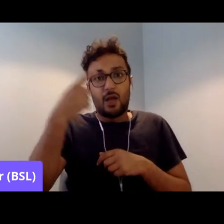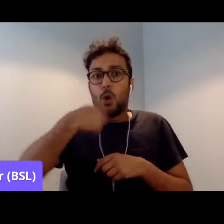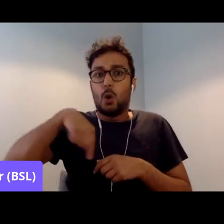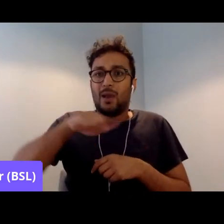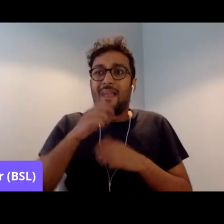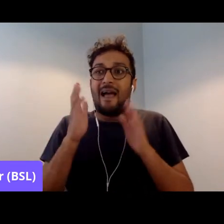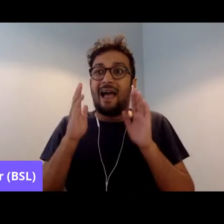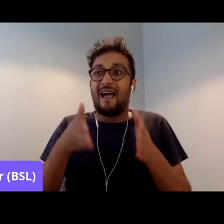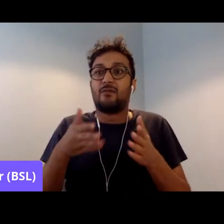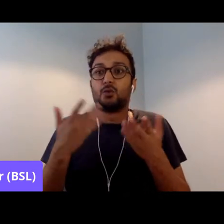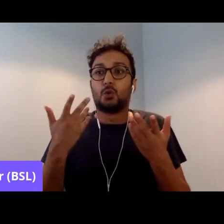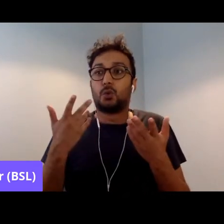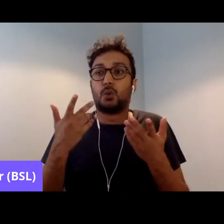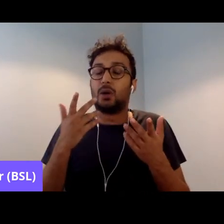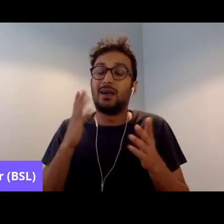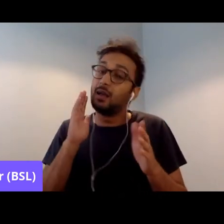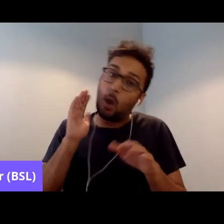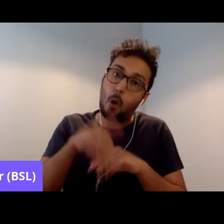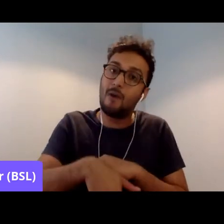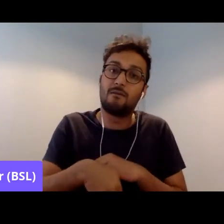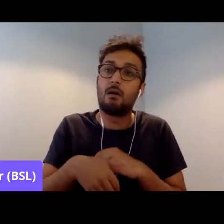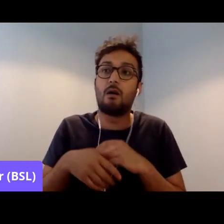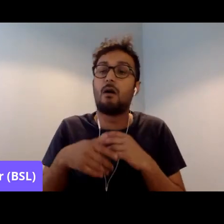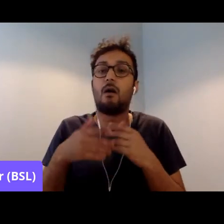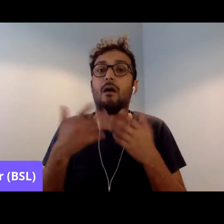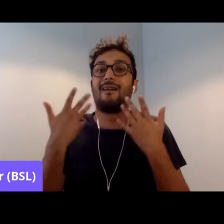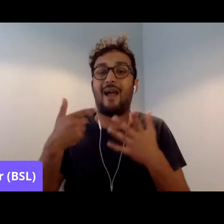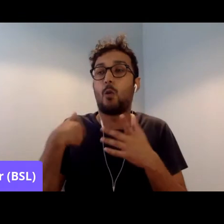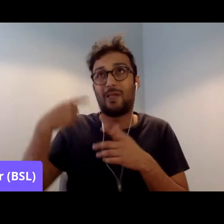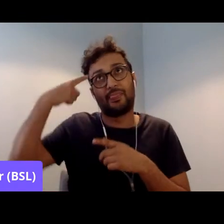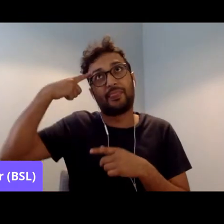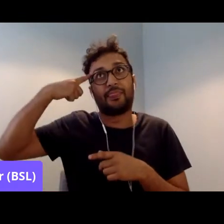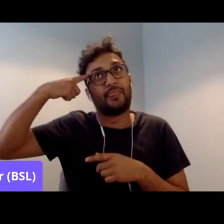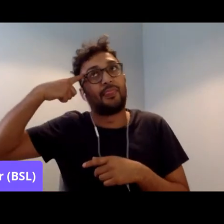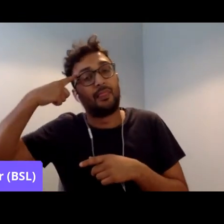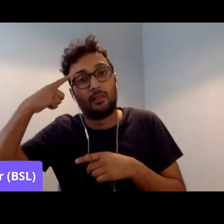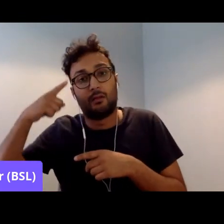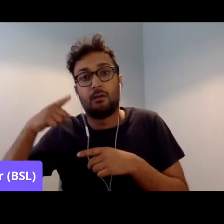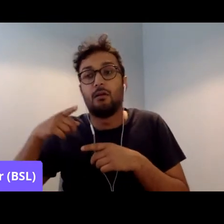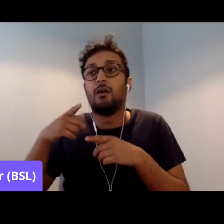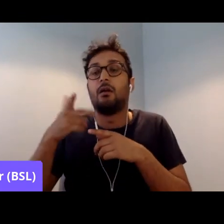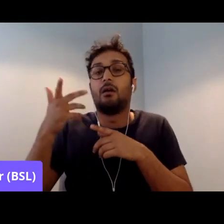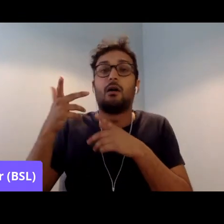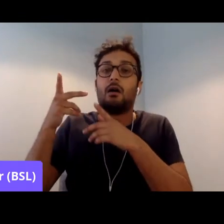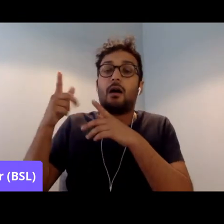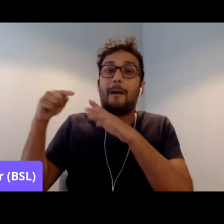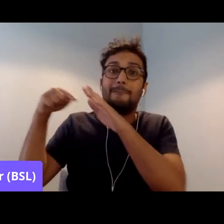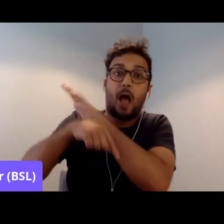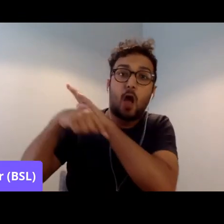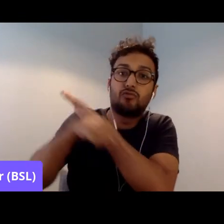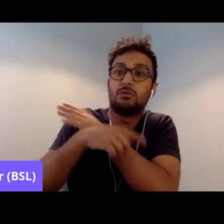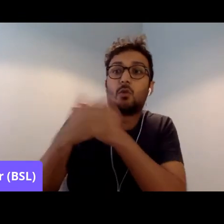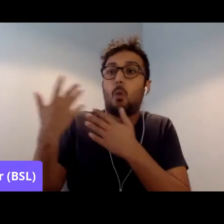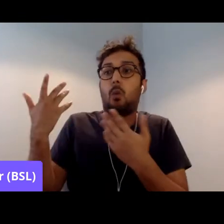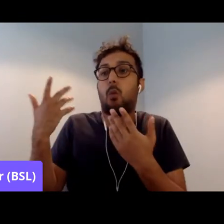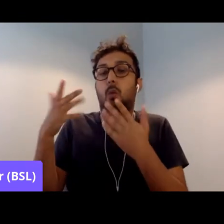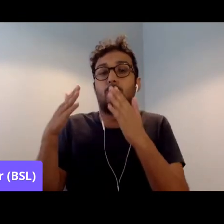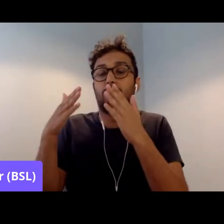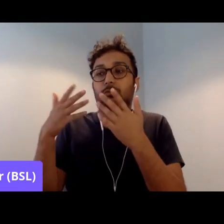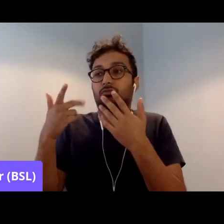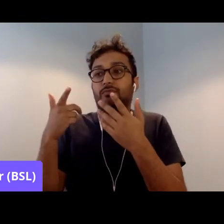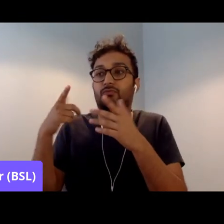I think migrants, especially refugees are seen in sort of two different ways, either as people who are